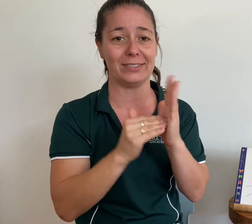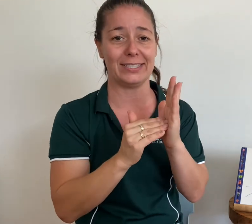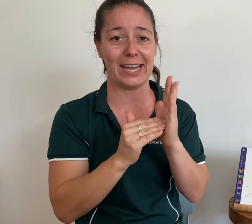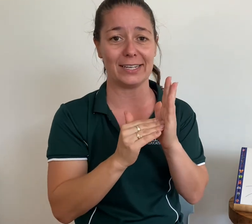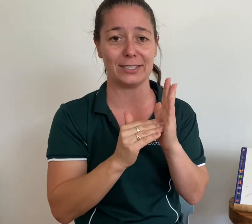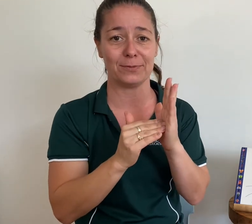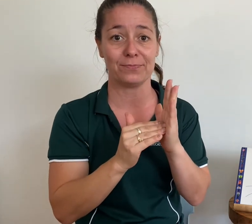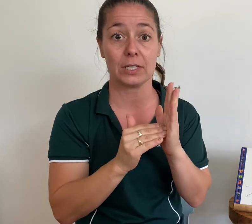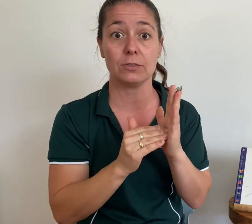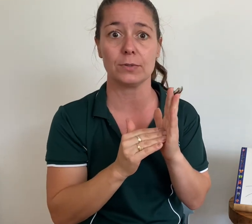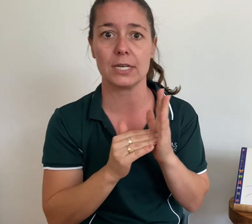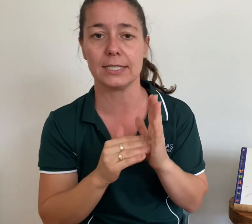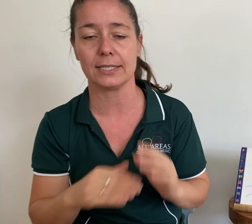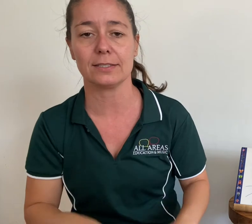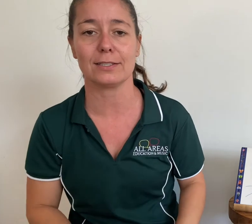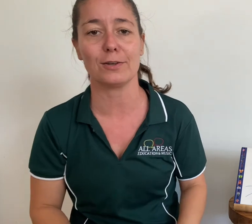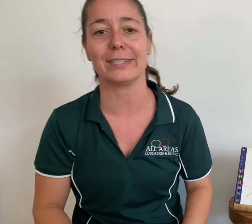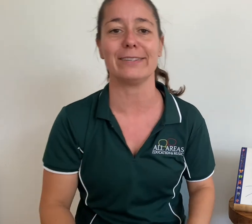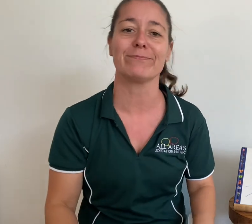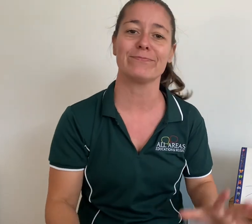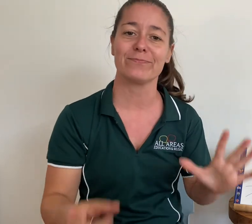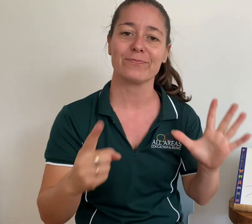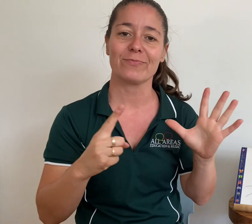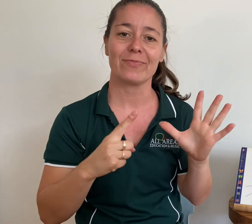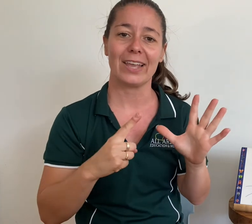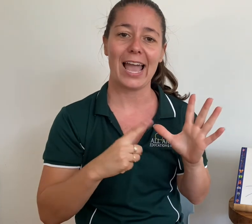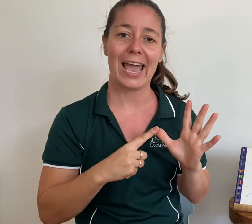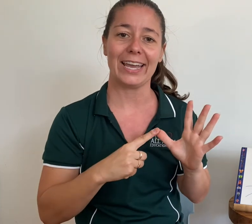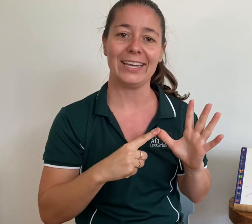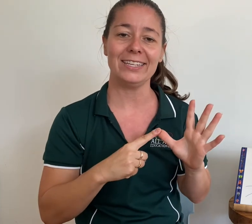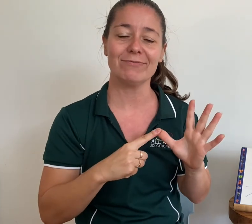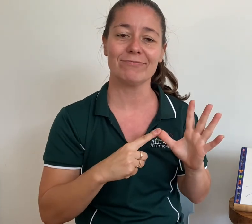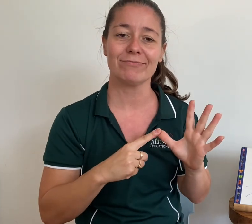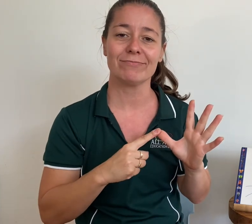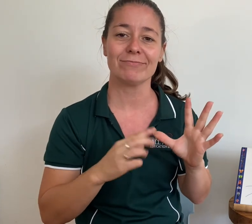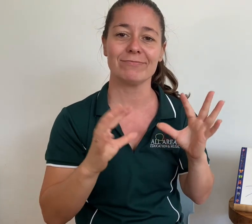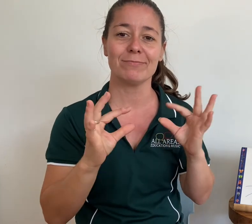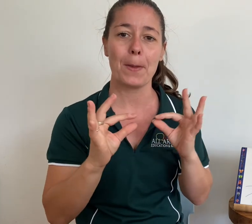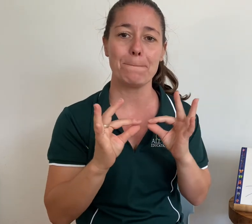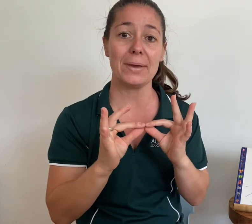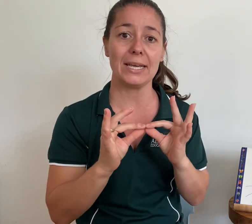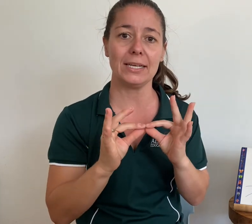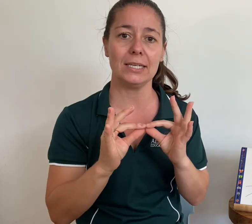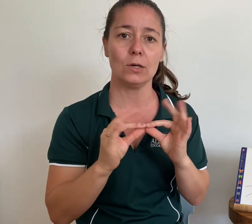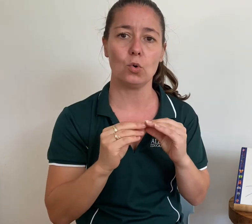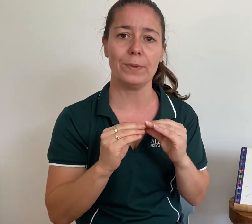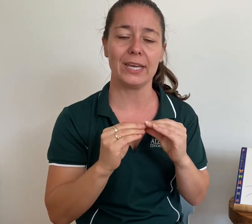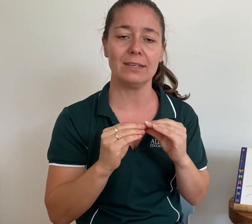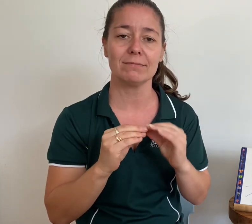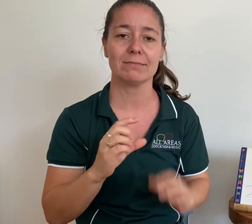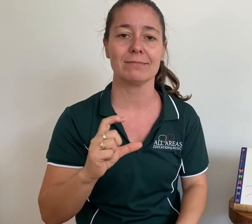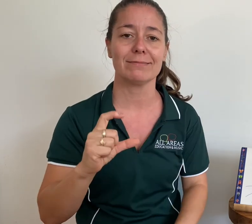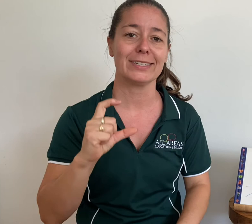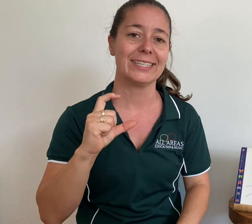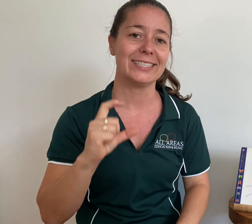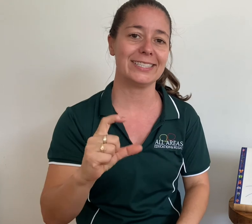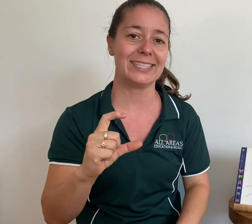Z. I'll do it nice and slowly. A, B or B, C,